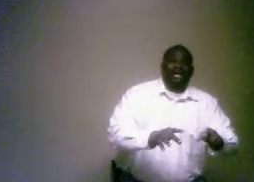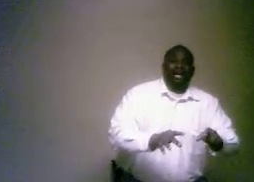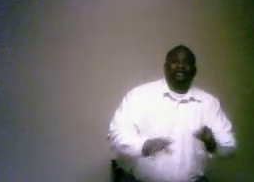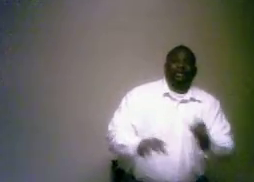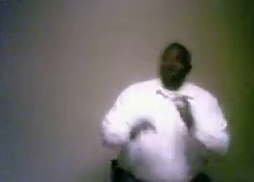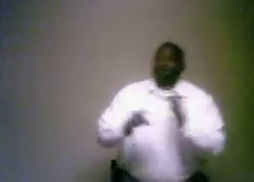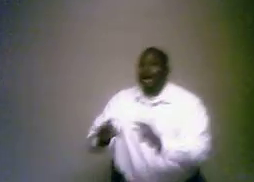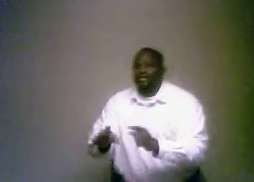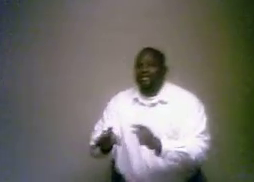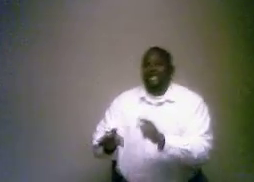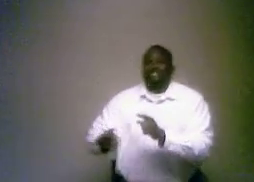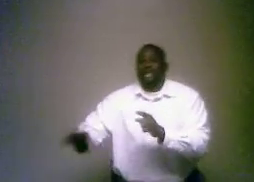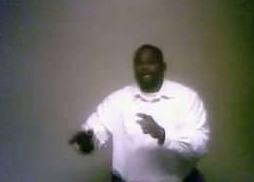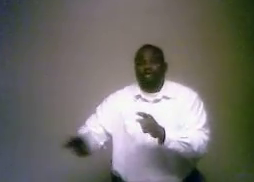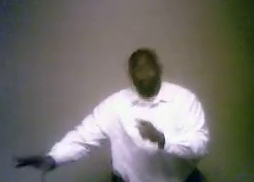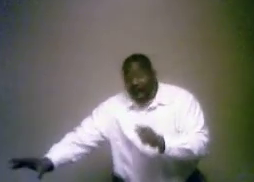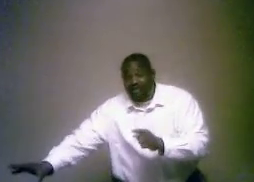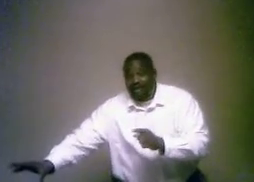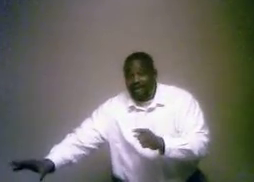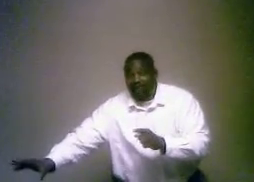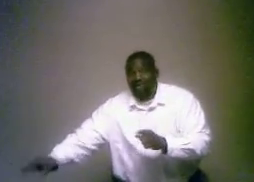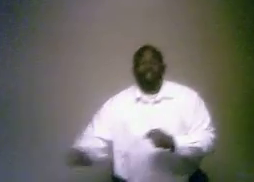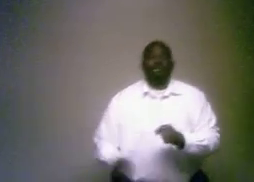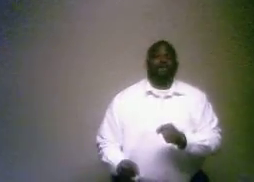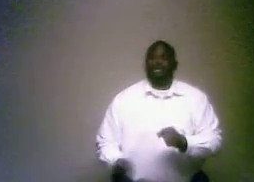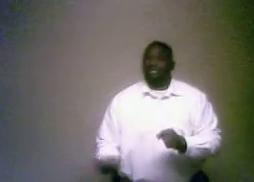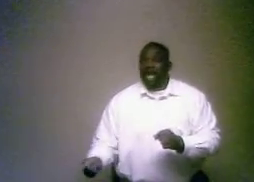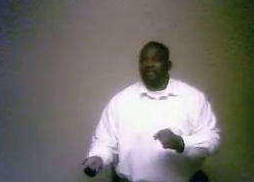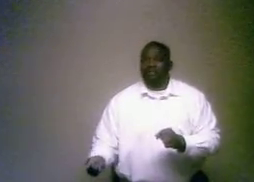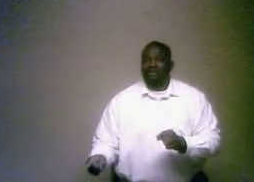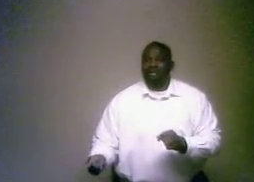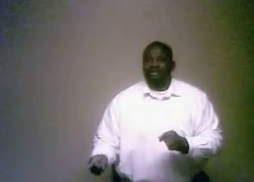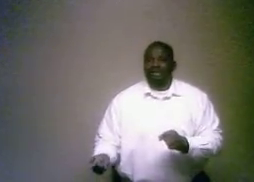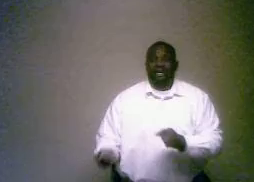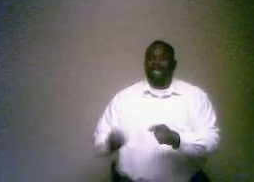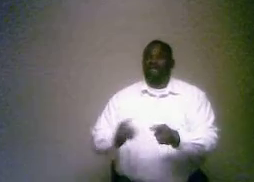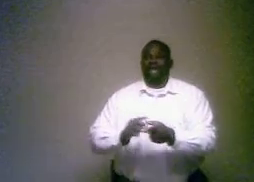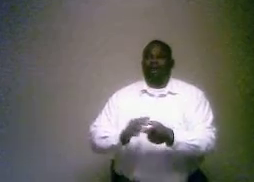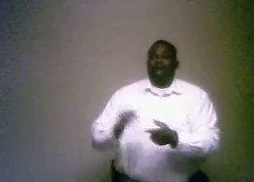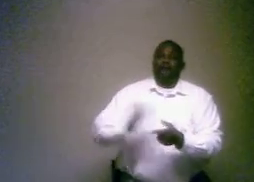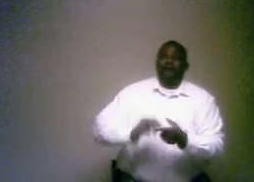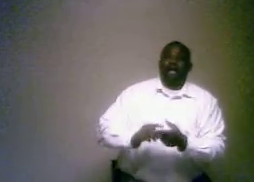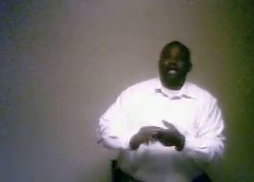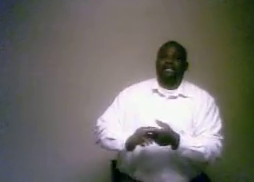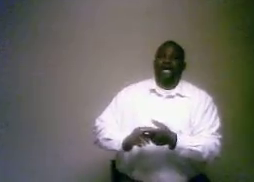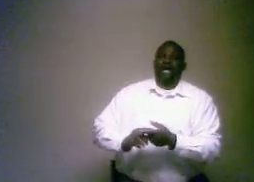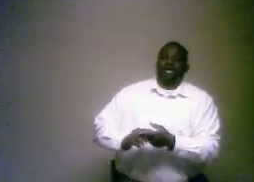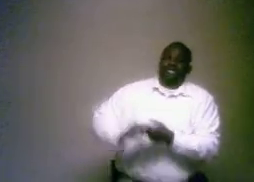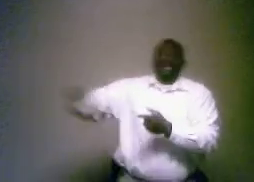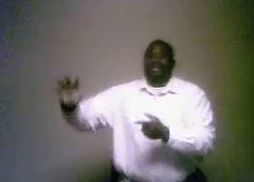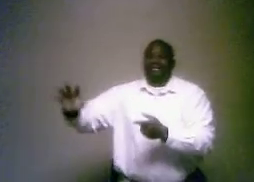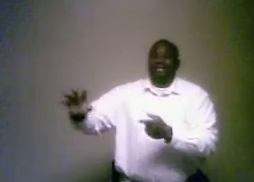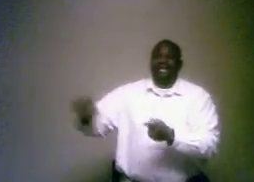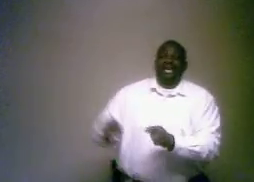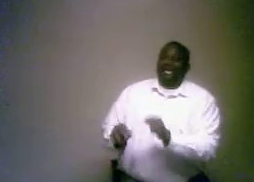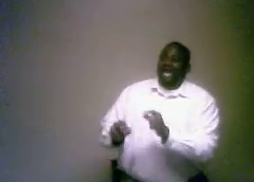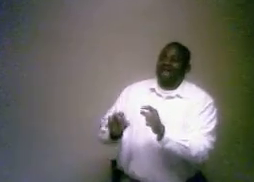the directions that Jesus Christ gave to his disciples. Upon his ascension, he gave